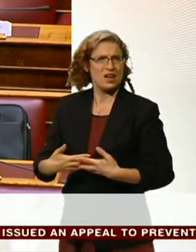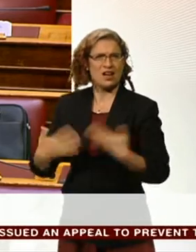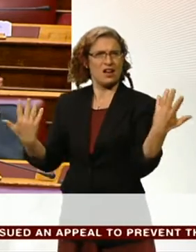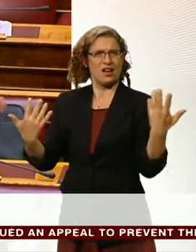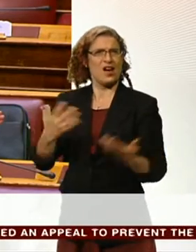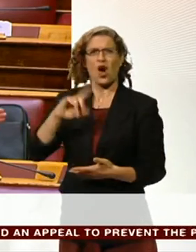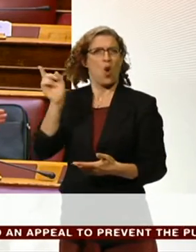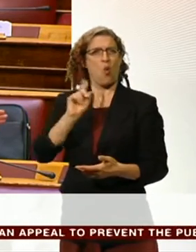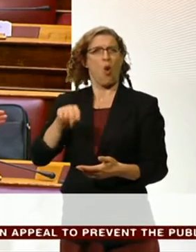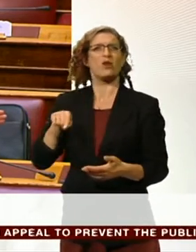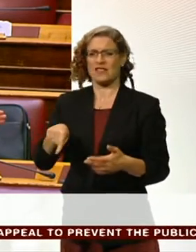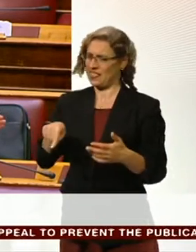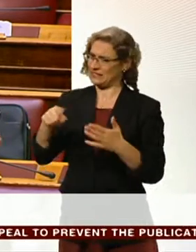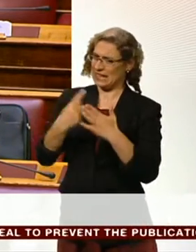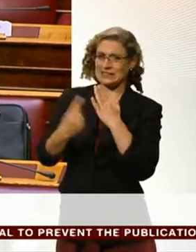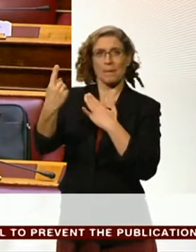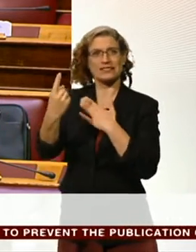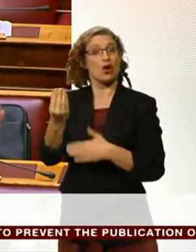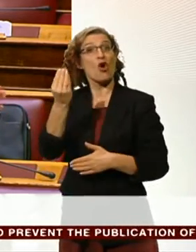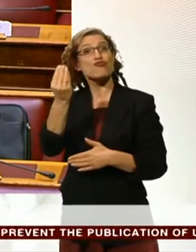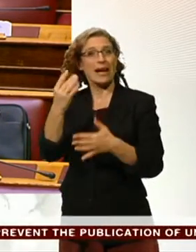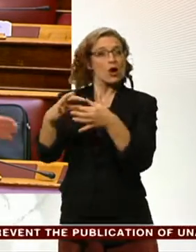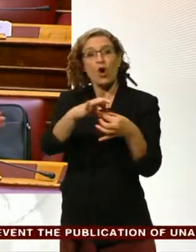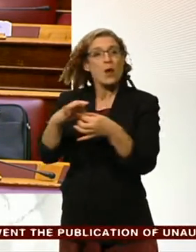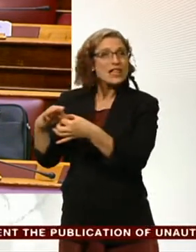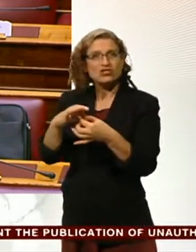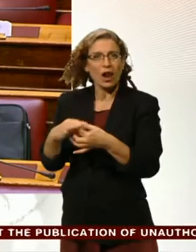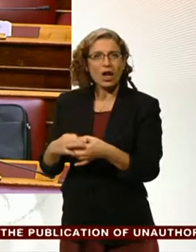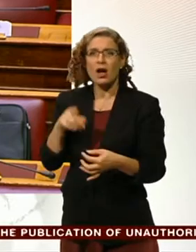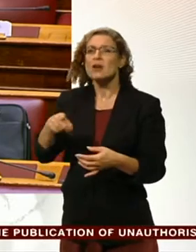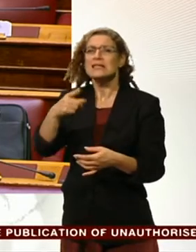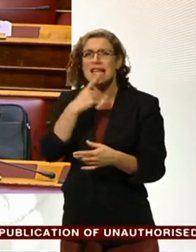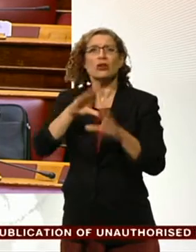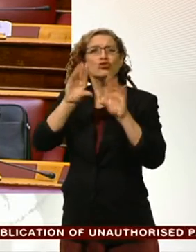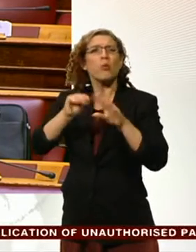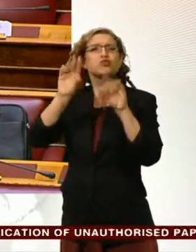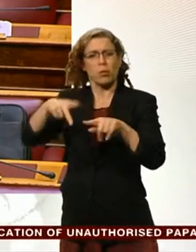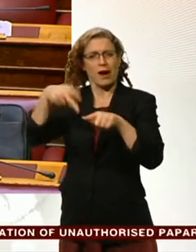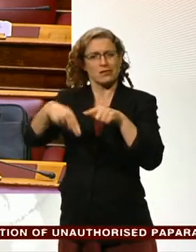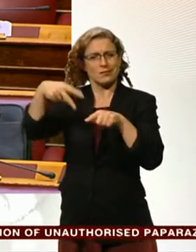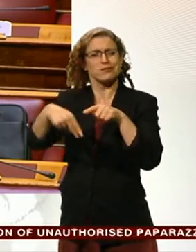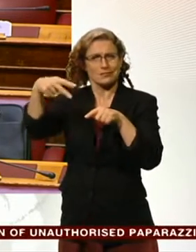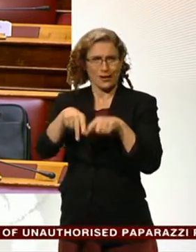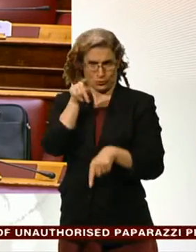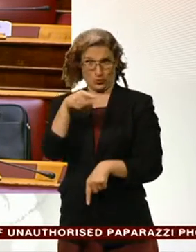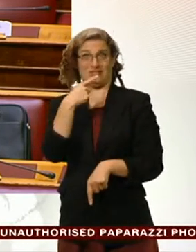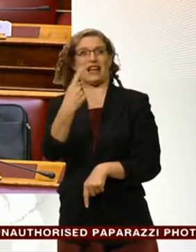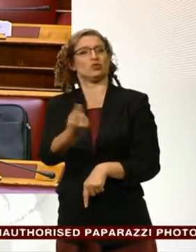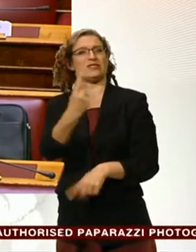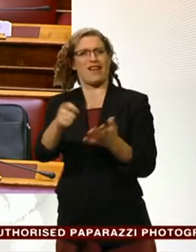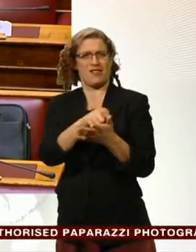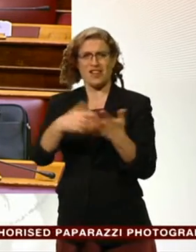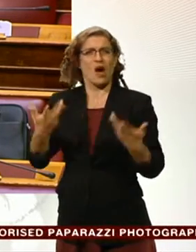coalition government doing? After all the anti-austerity struggles they led, they are now introducing another lovely